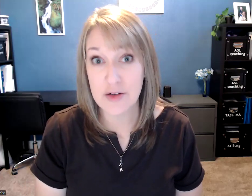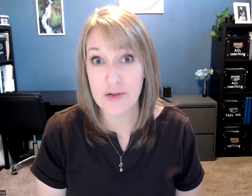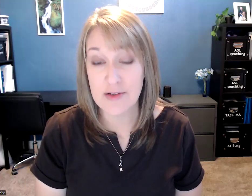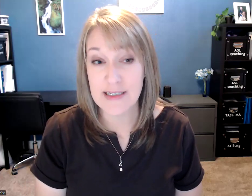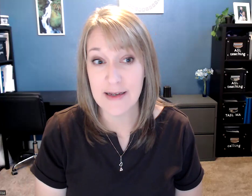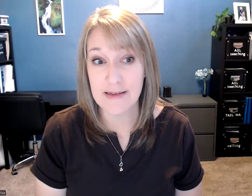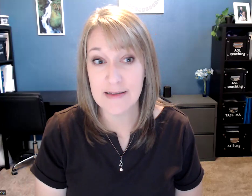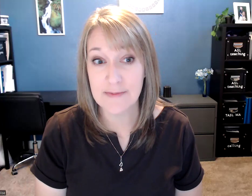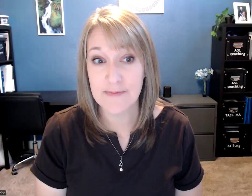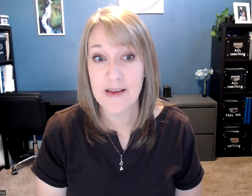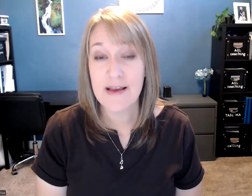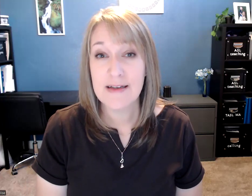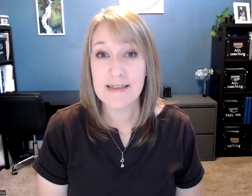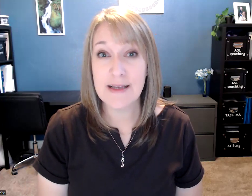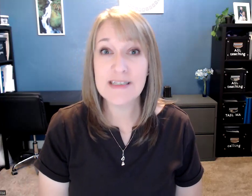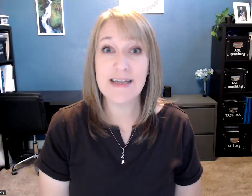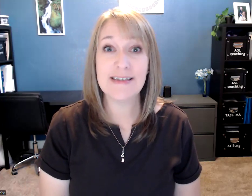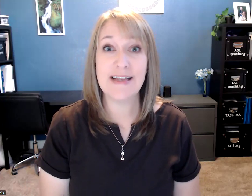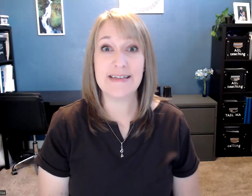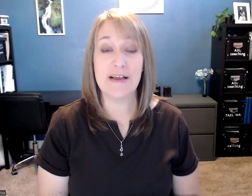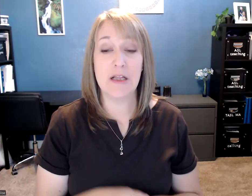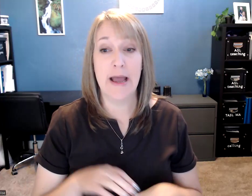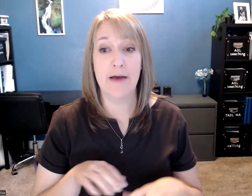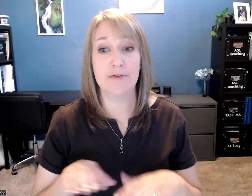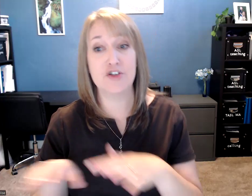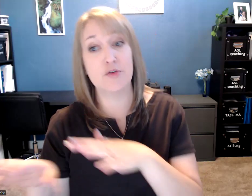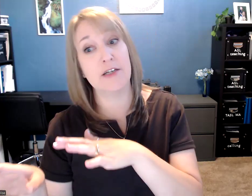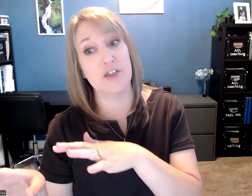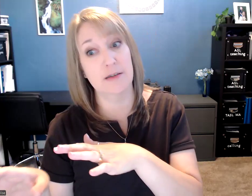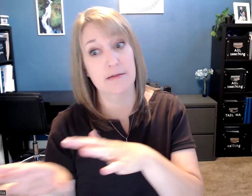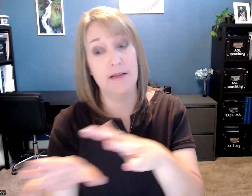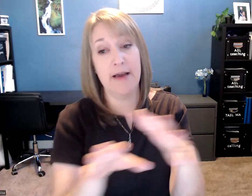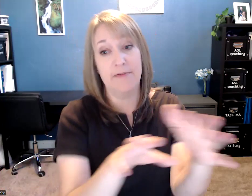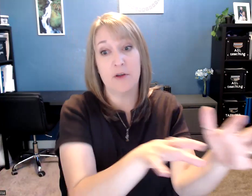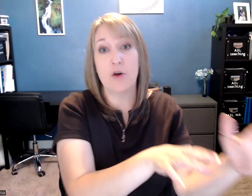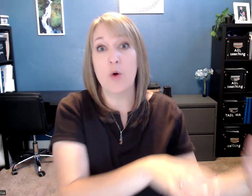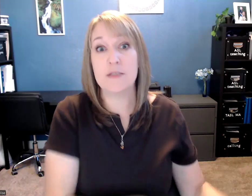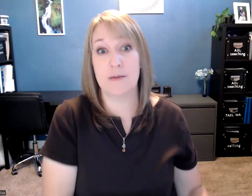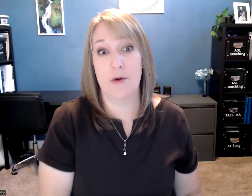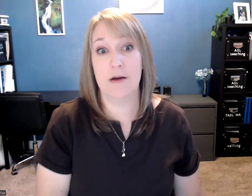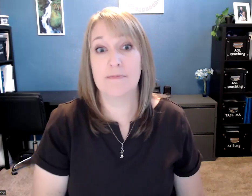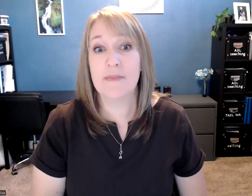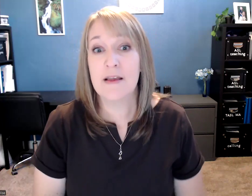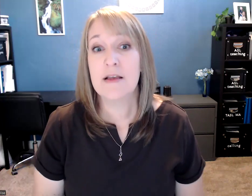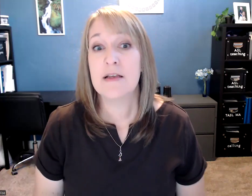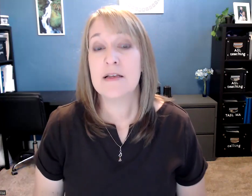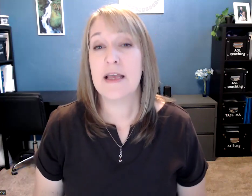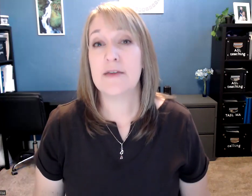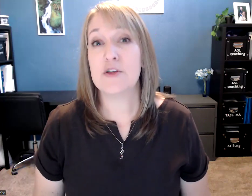signs. Some signs in ASL have a direction. They have to go somewhere and the